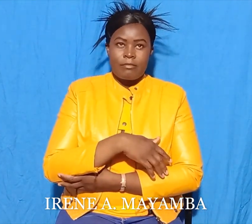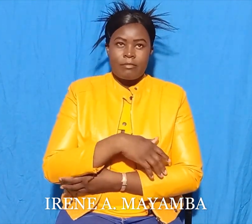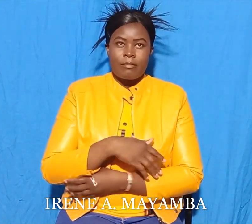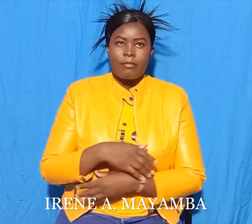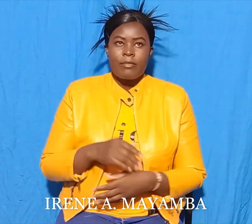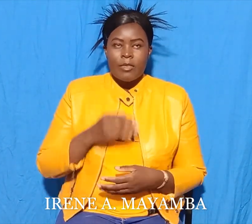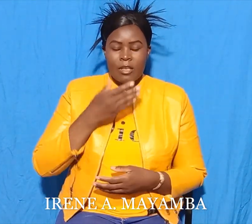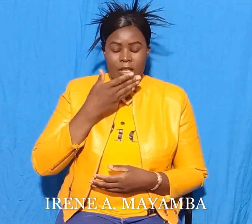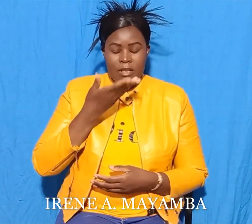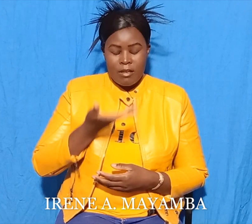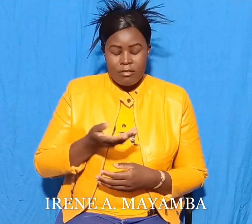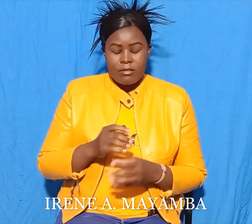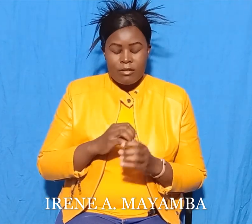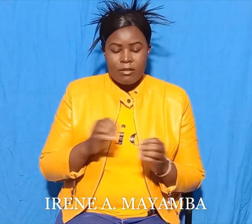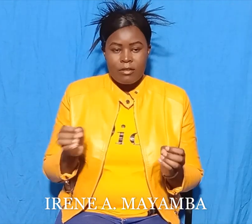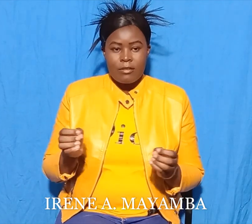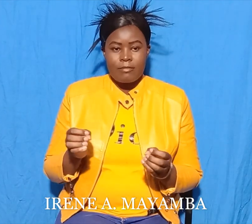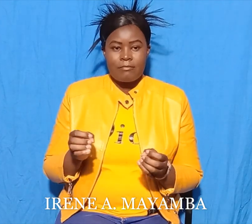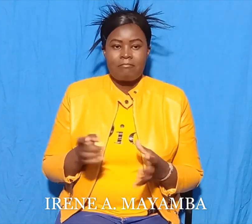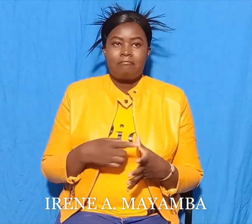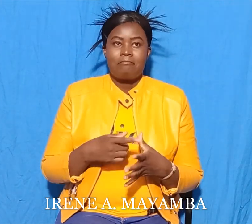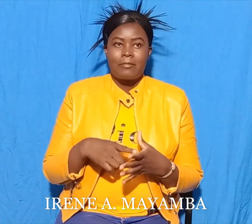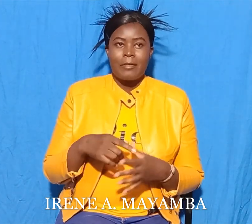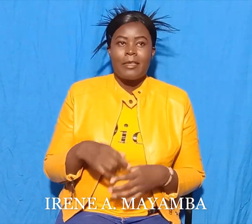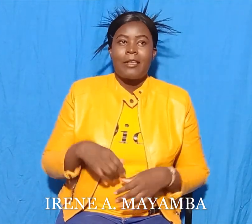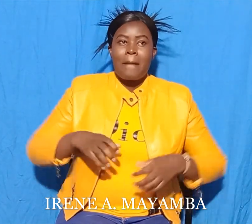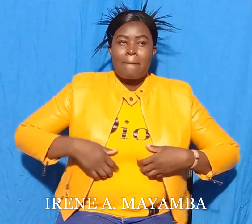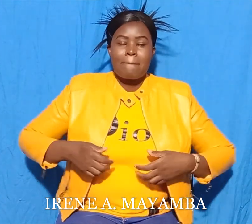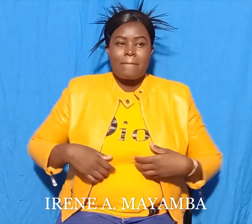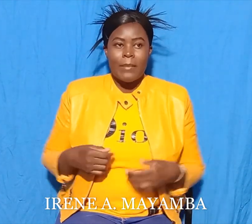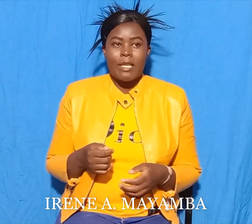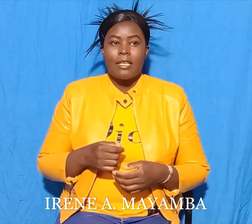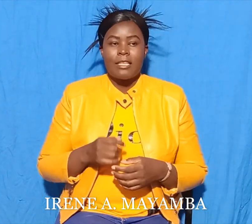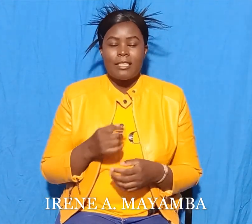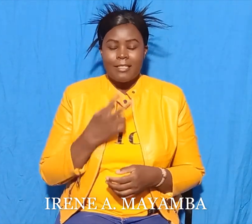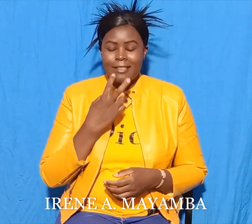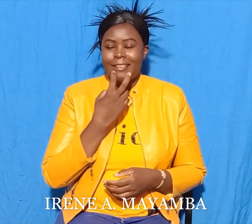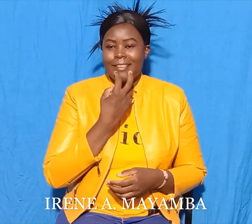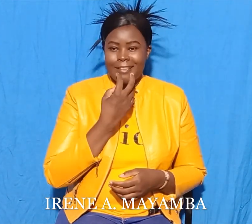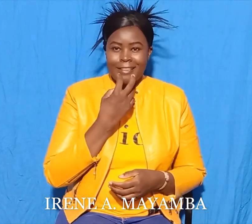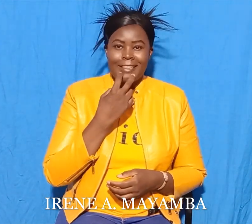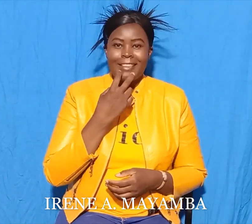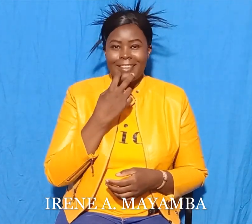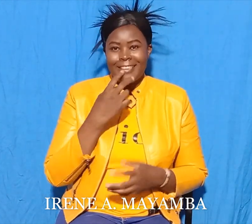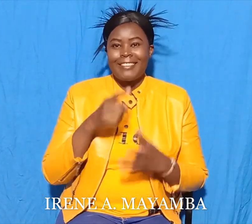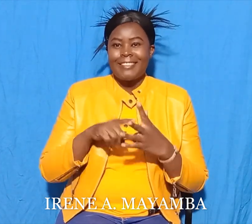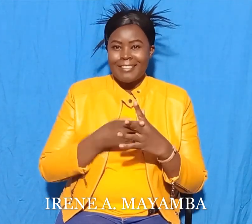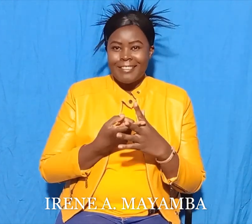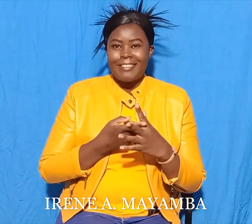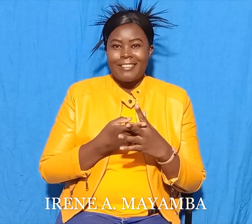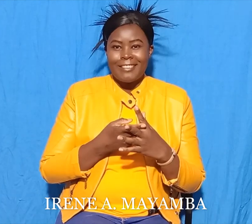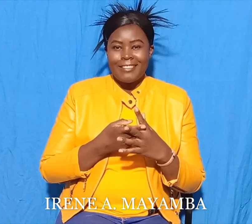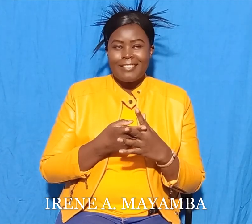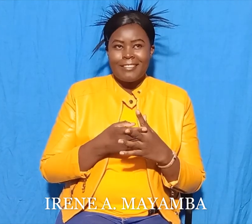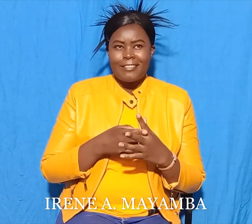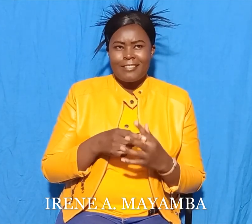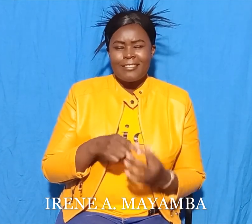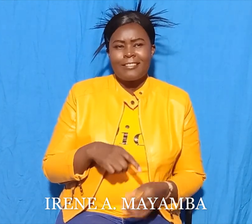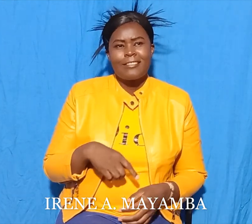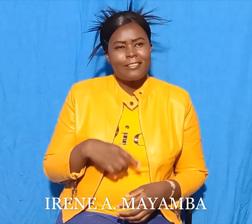Then the monkey began to laugh. Did you think I am a fool? Asked the little monkey. Do you think I